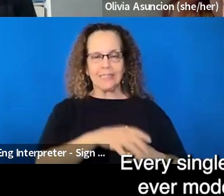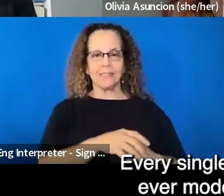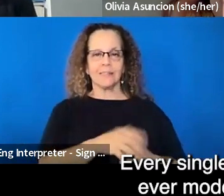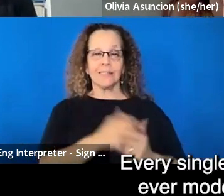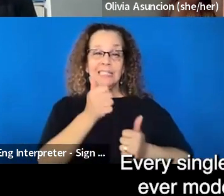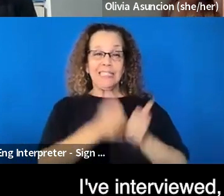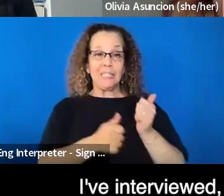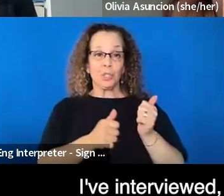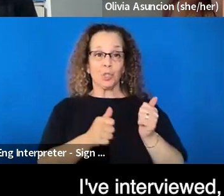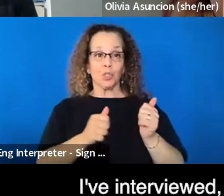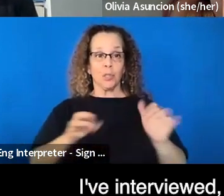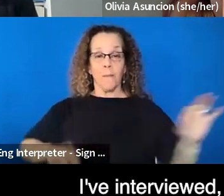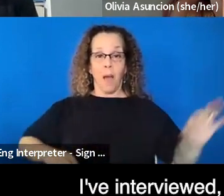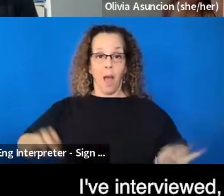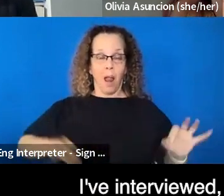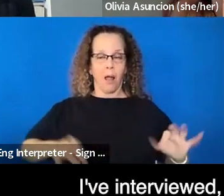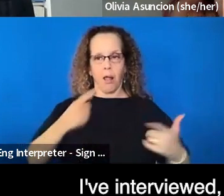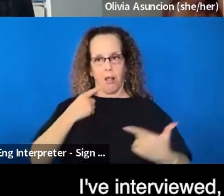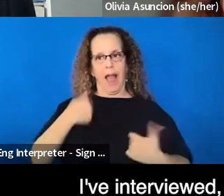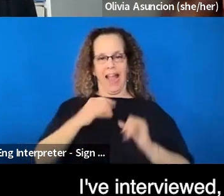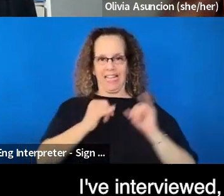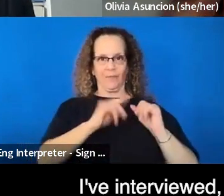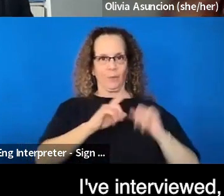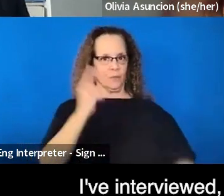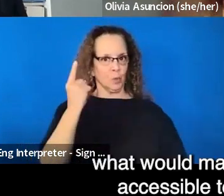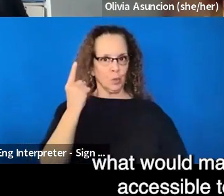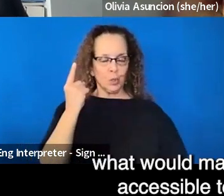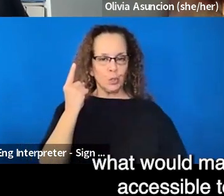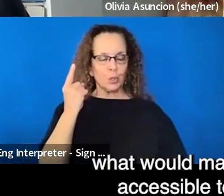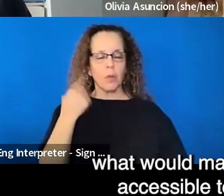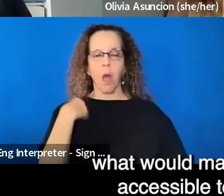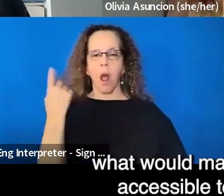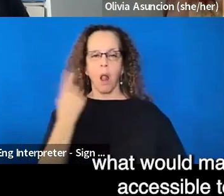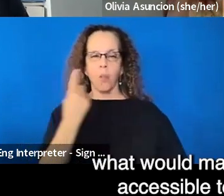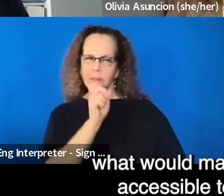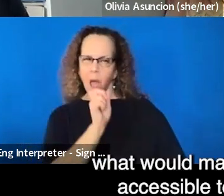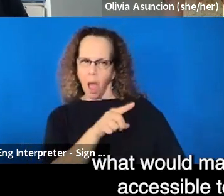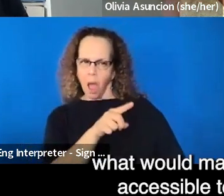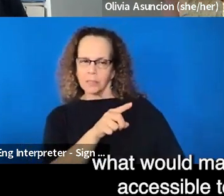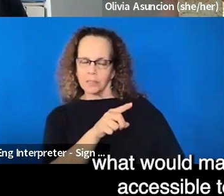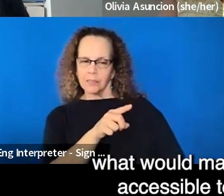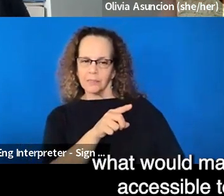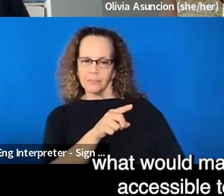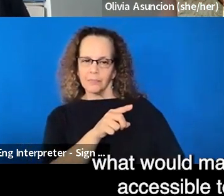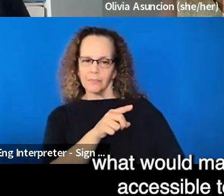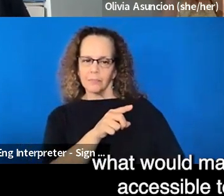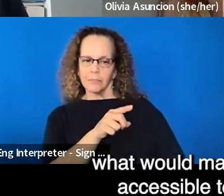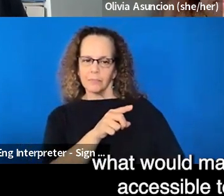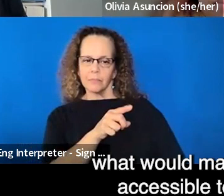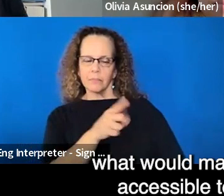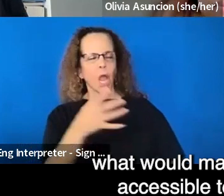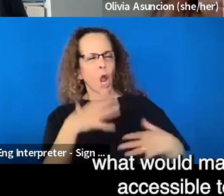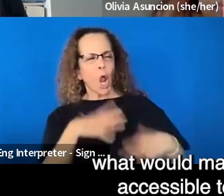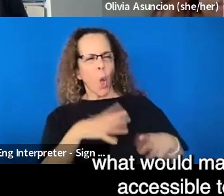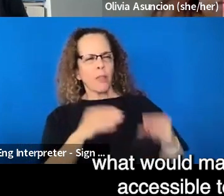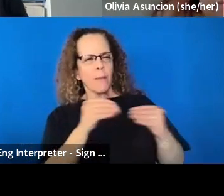who's ever modeled for me, I've interviewed. I always ask them what, what would make clothing more accessible